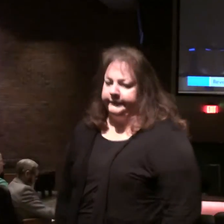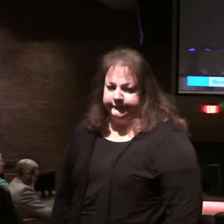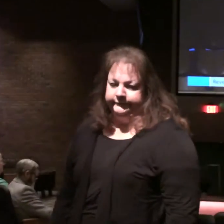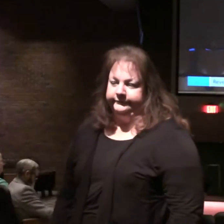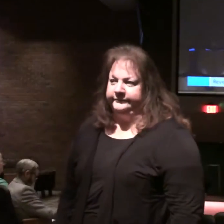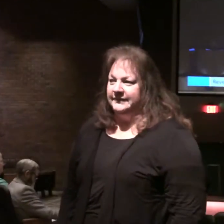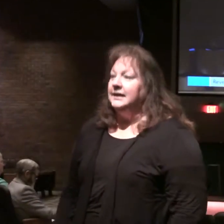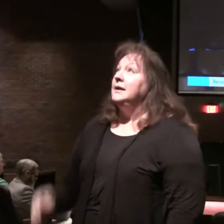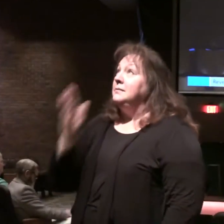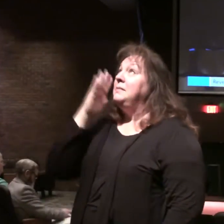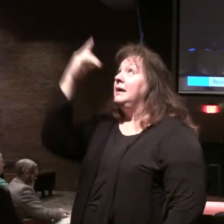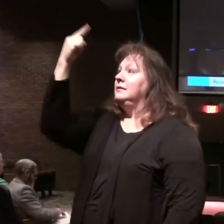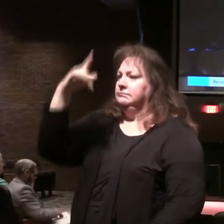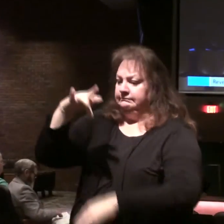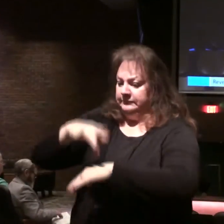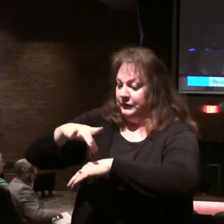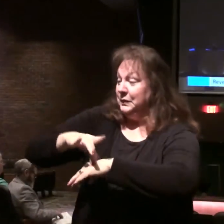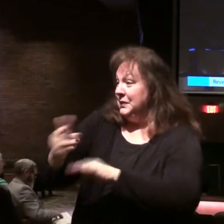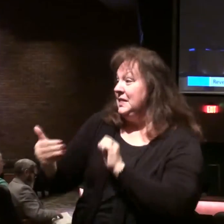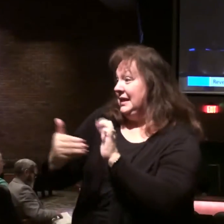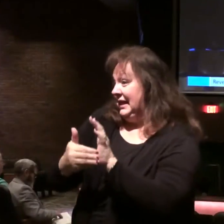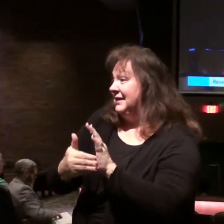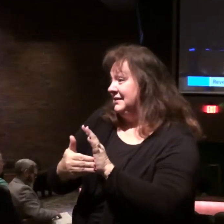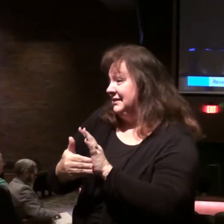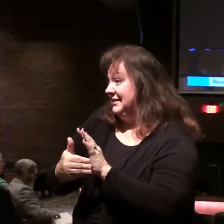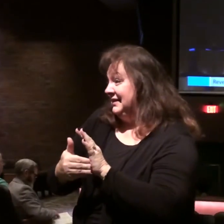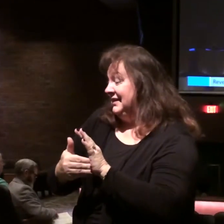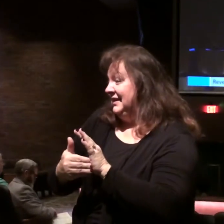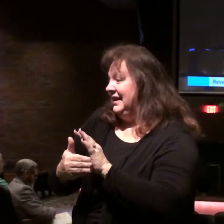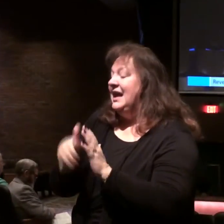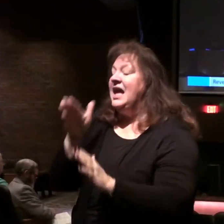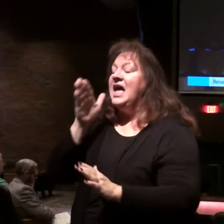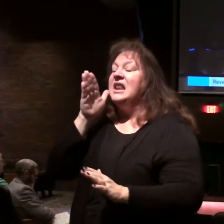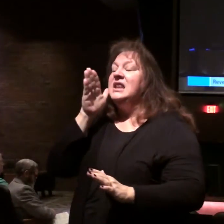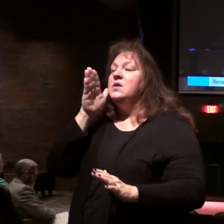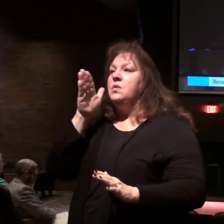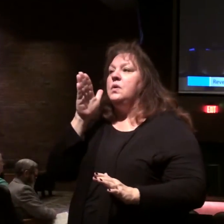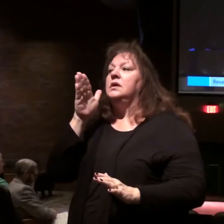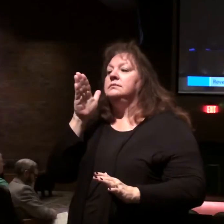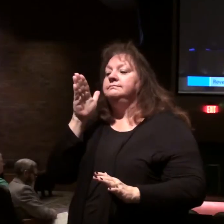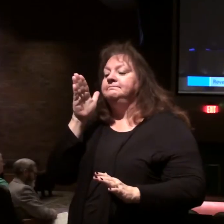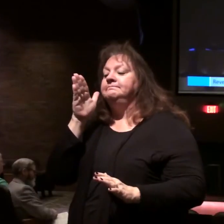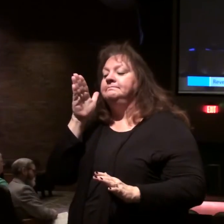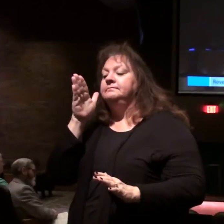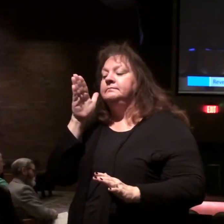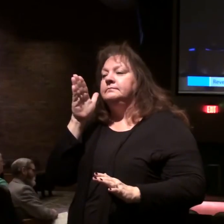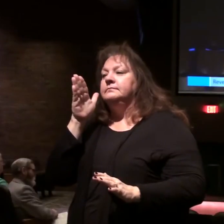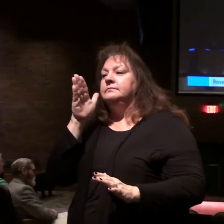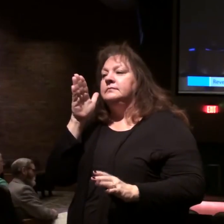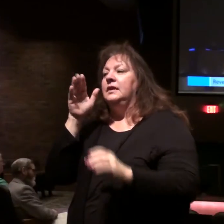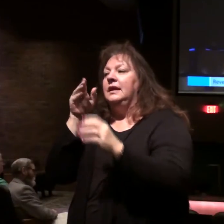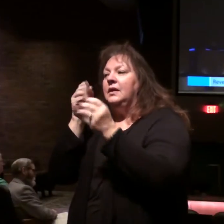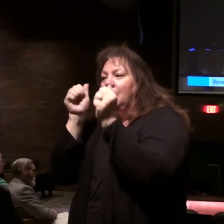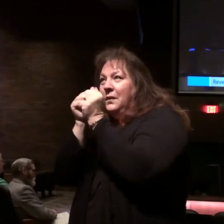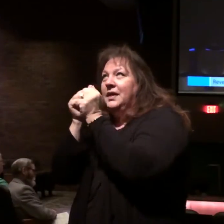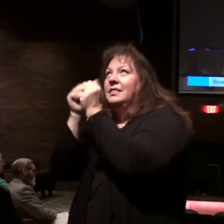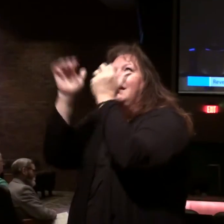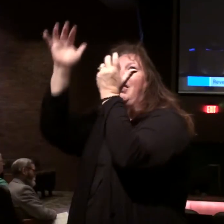But he is coming to earth again and it will be in clouds.